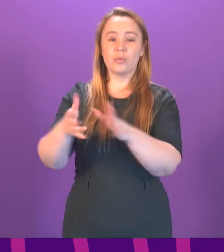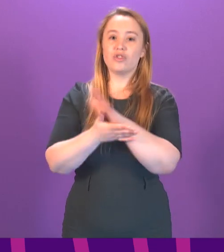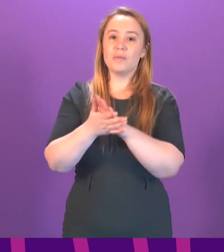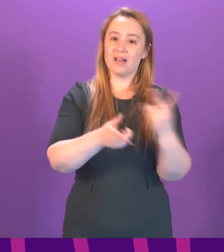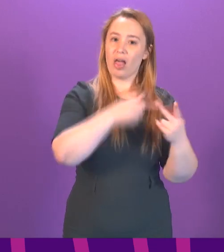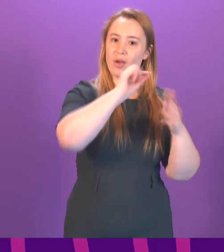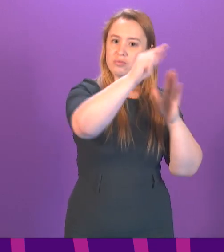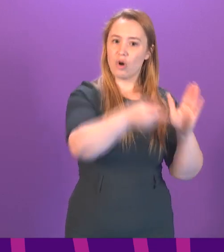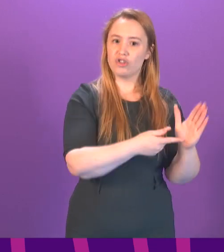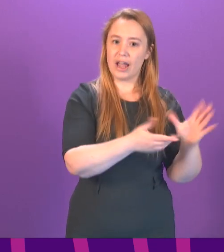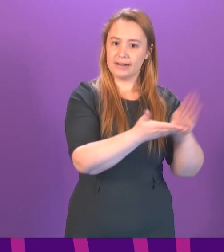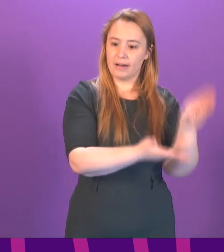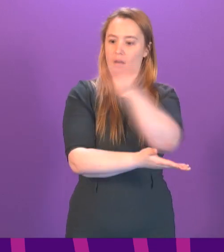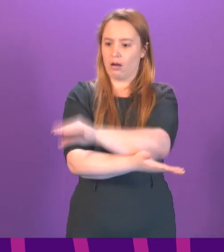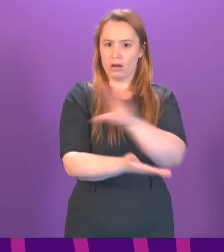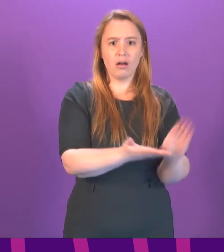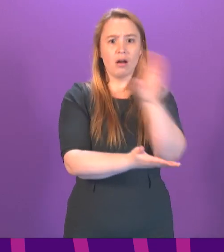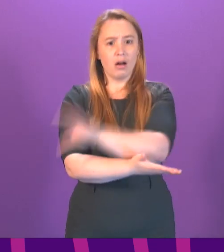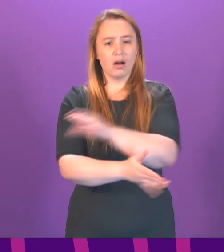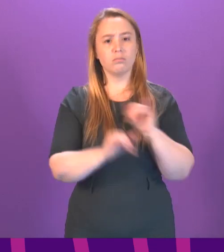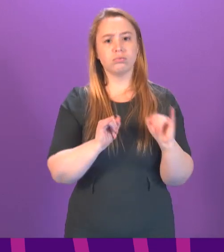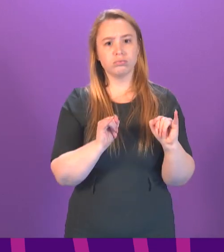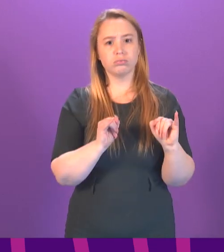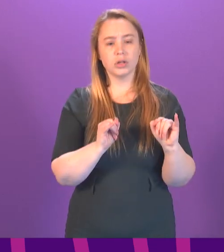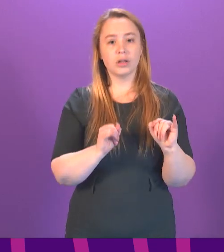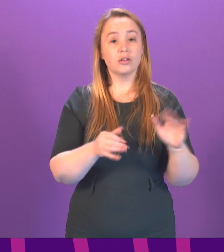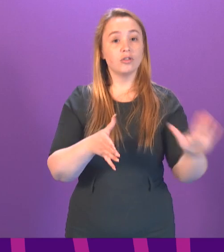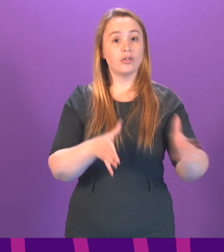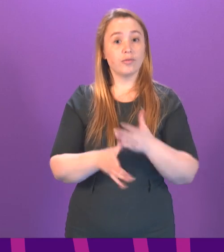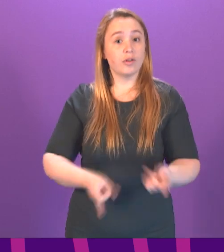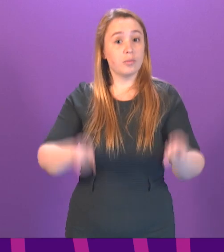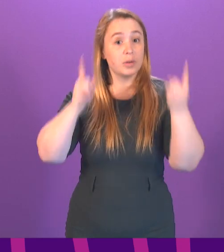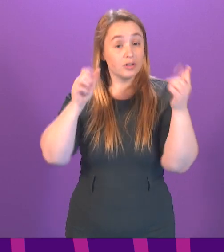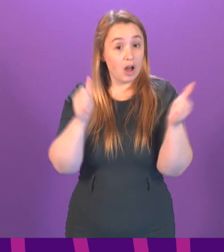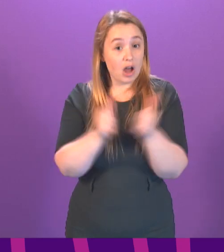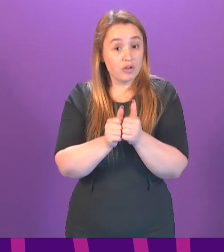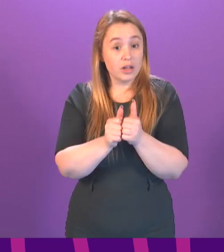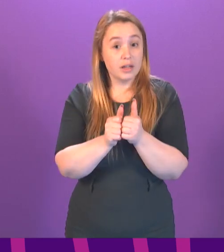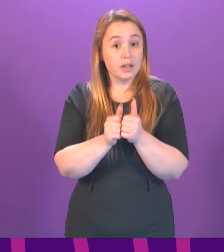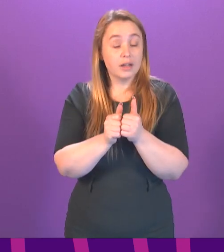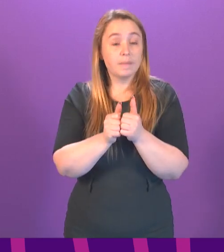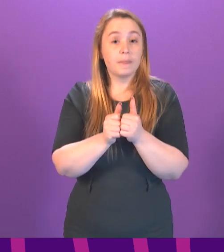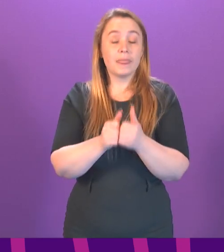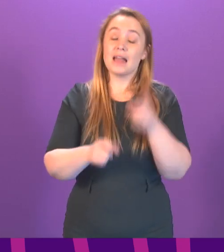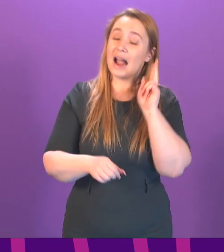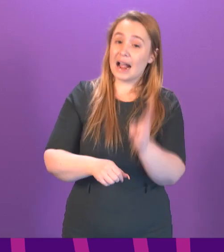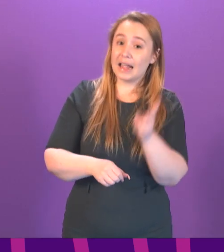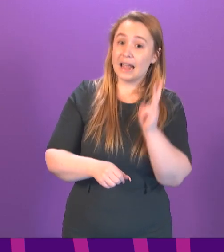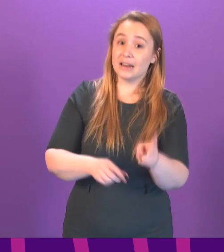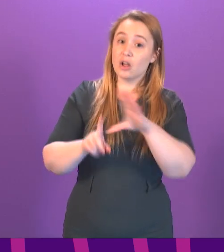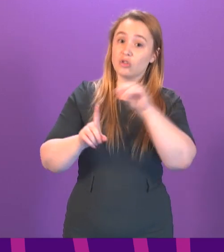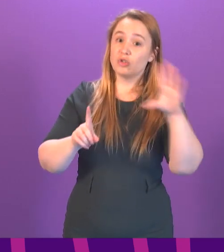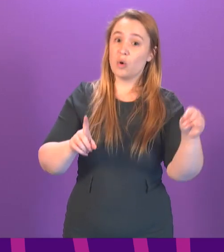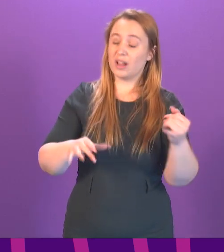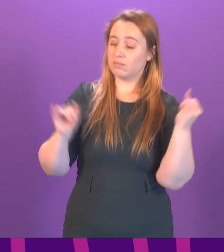like the A9 and the A96. Does the FM agree that this is another demonstration of